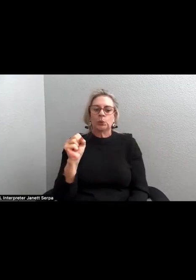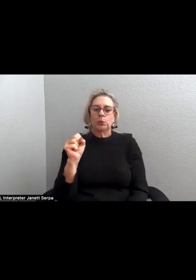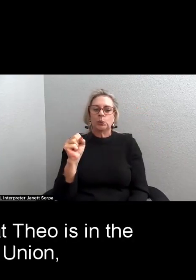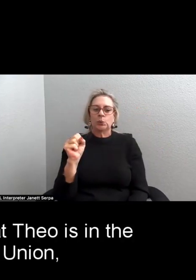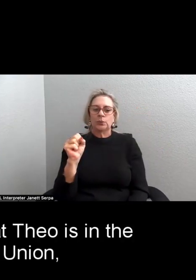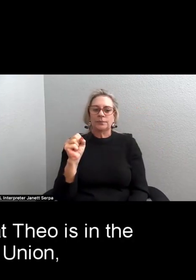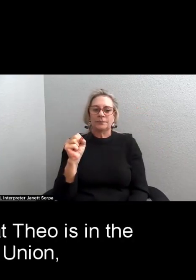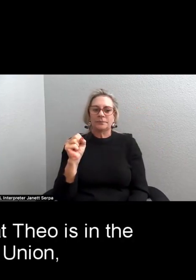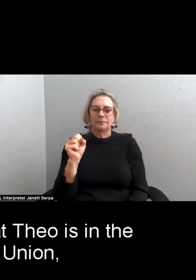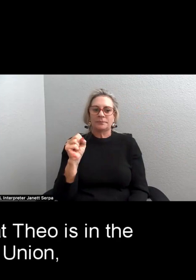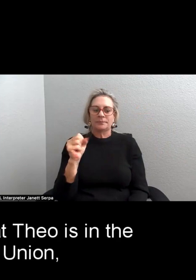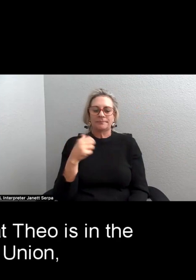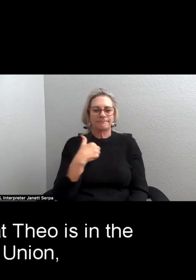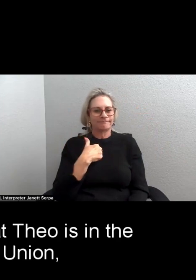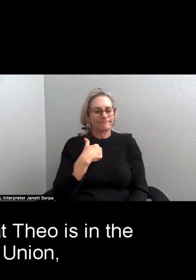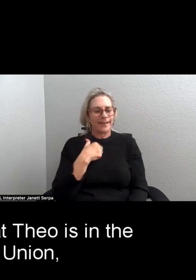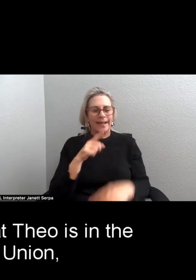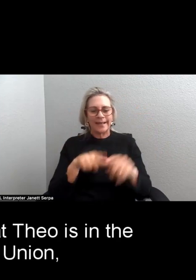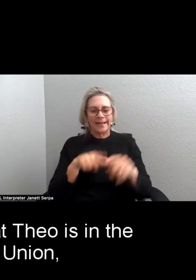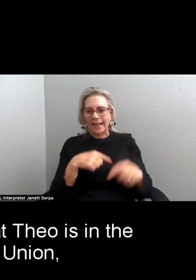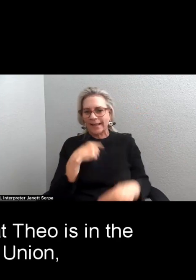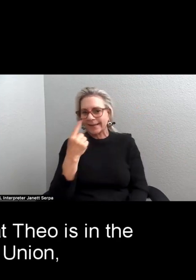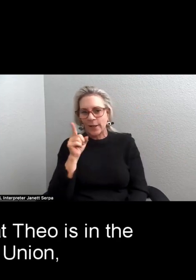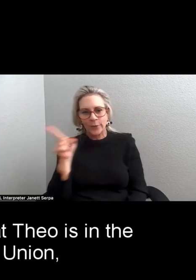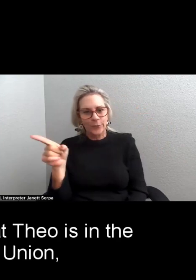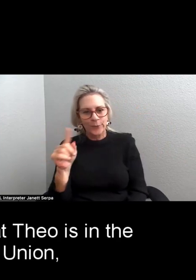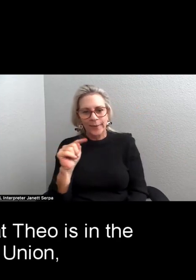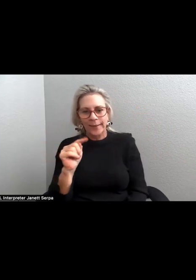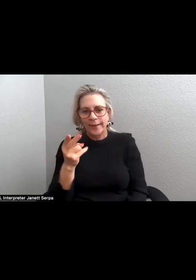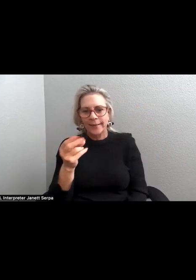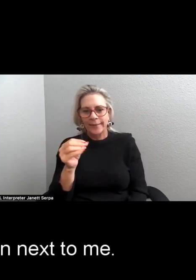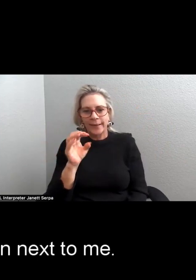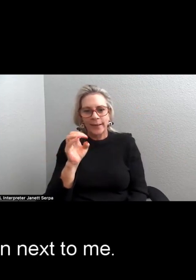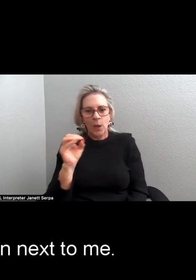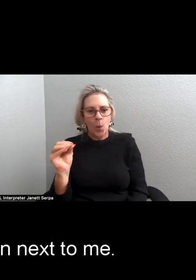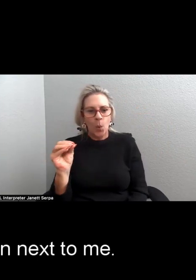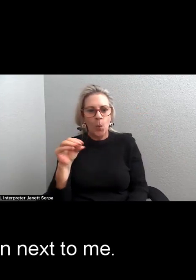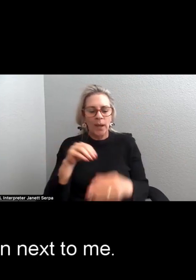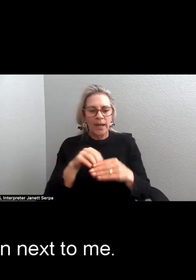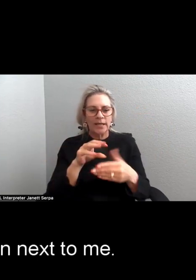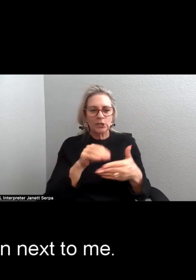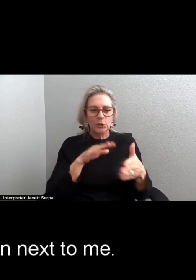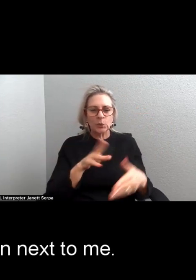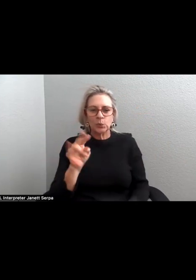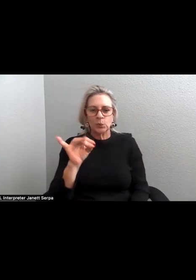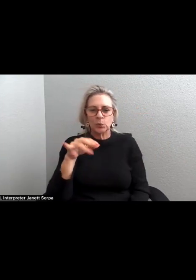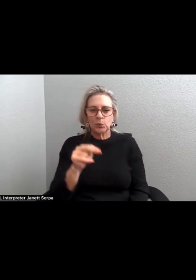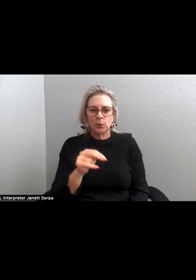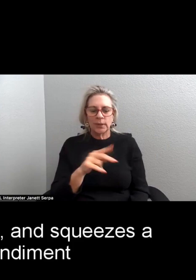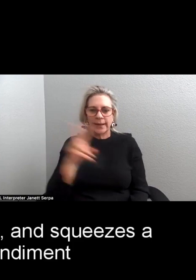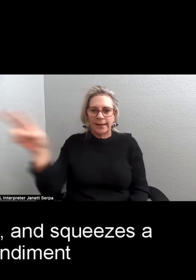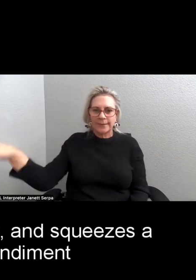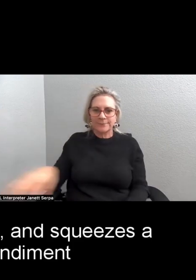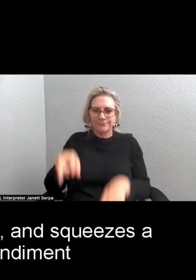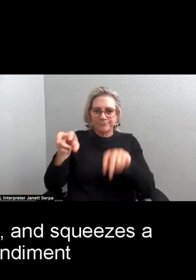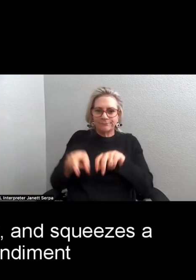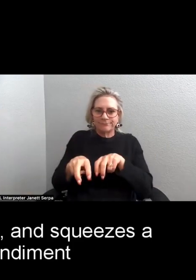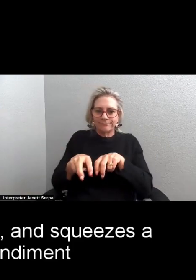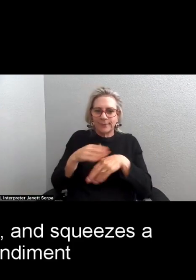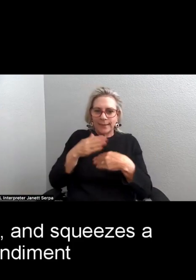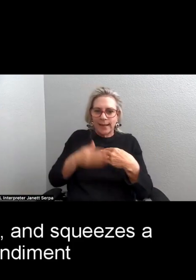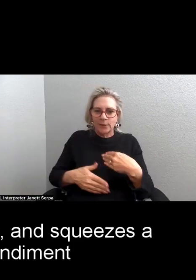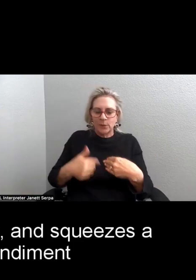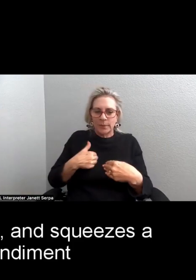I can't tell her that Theo is in the student union, that he slides in next to me, that he drinks